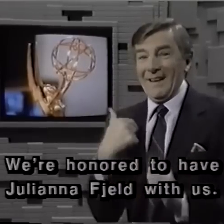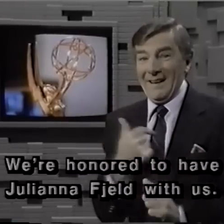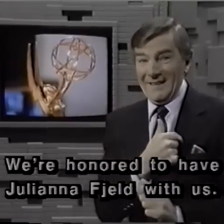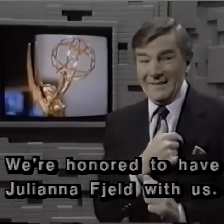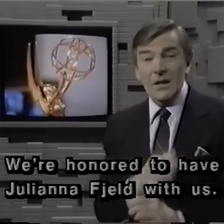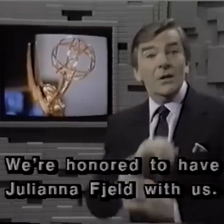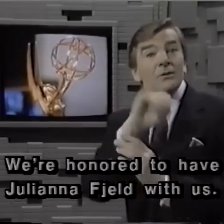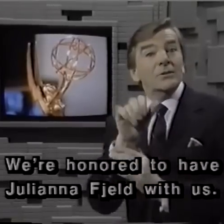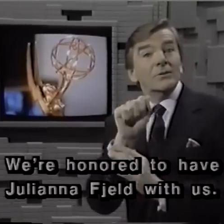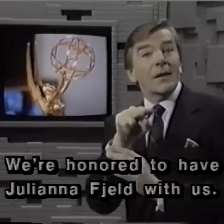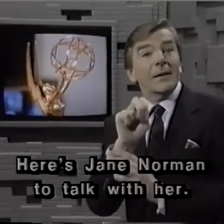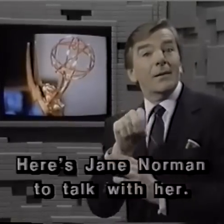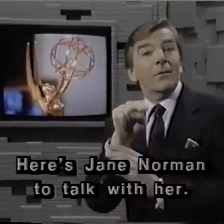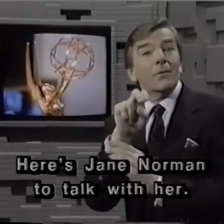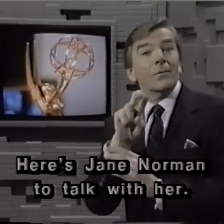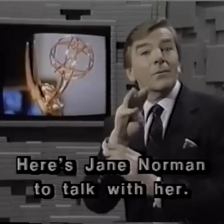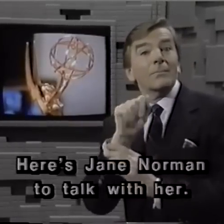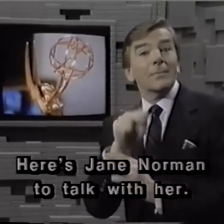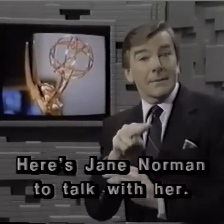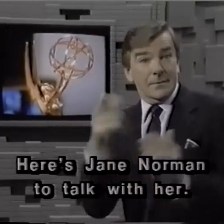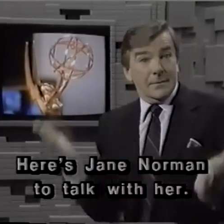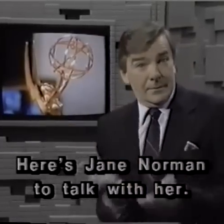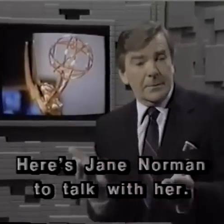us. Here's Jane Norman to talk with her.